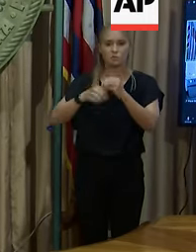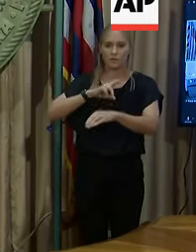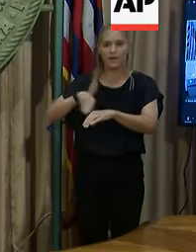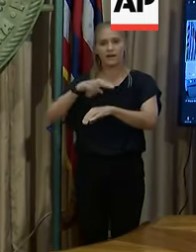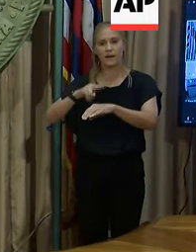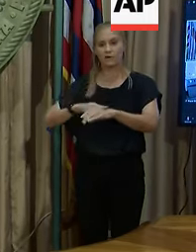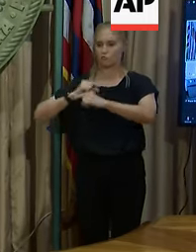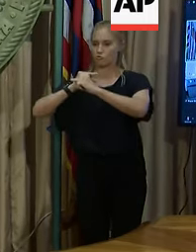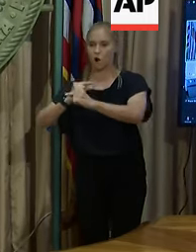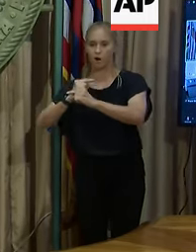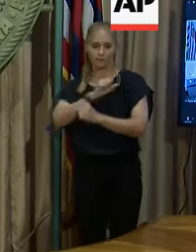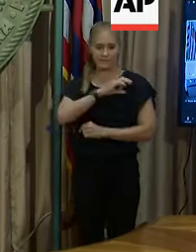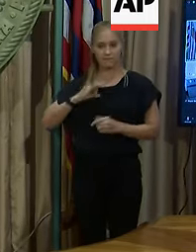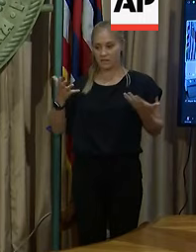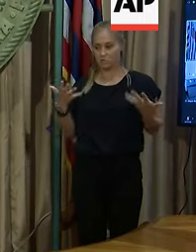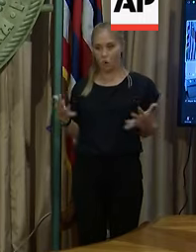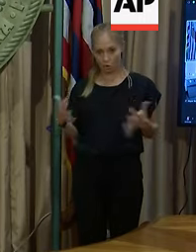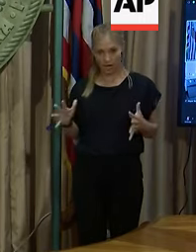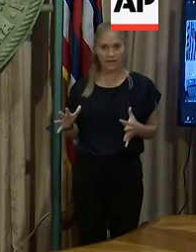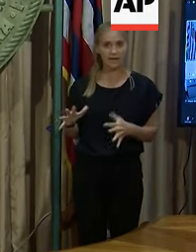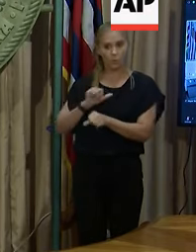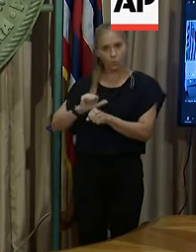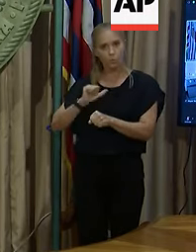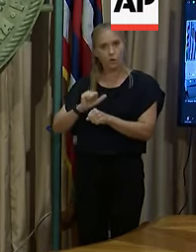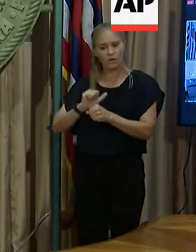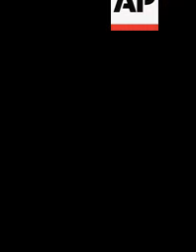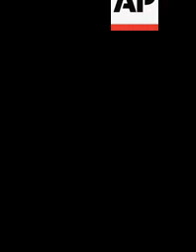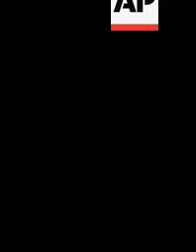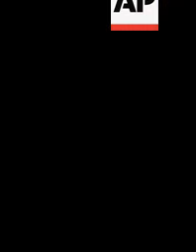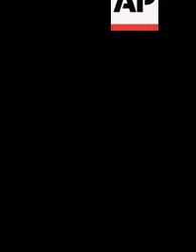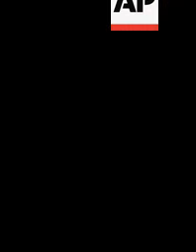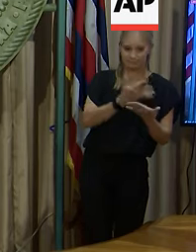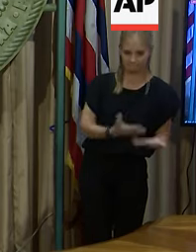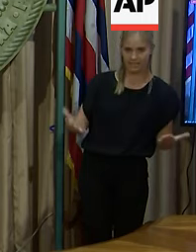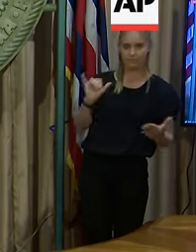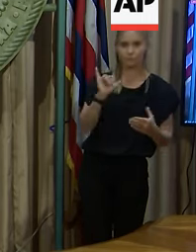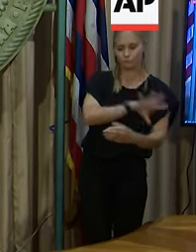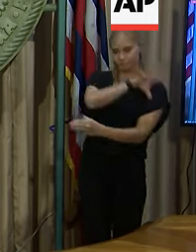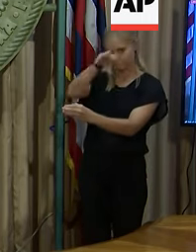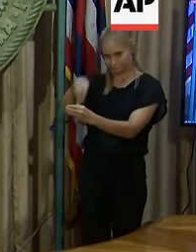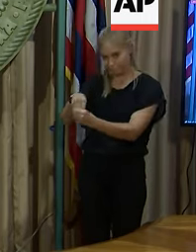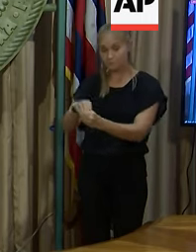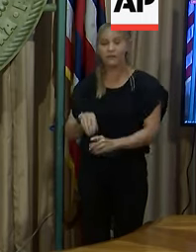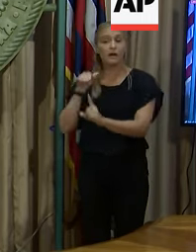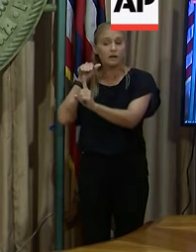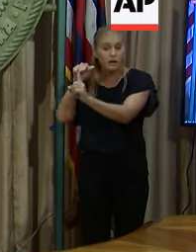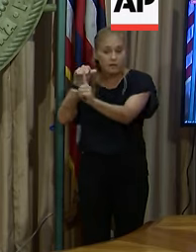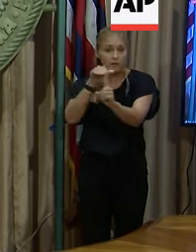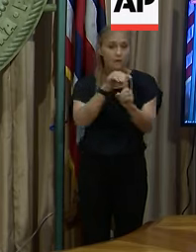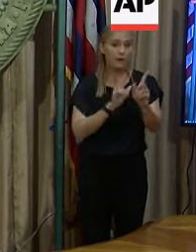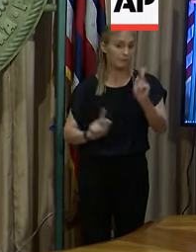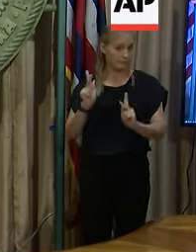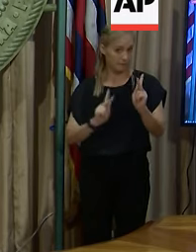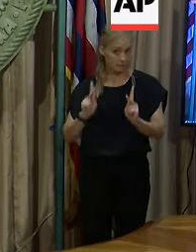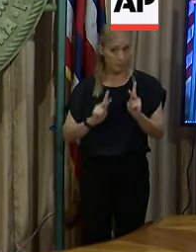already activated in response to COVID-19. I would like to remind everyone who